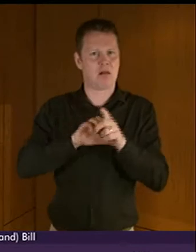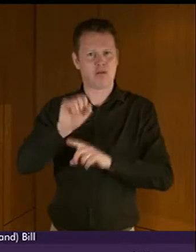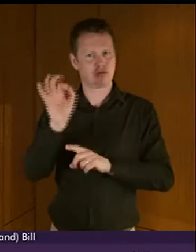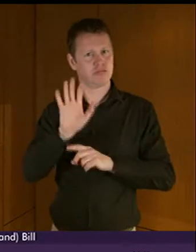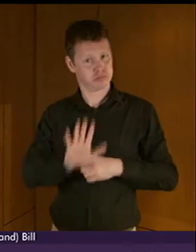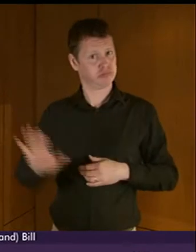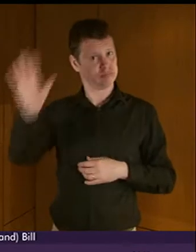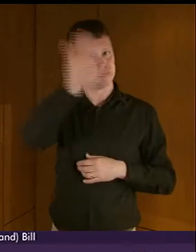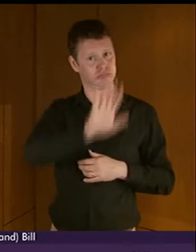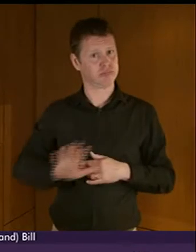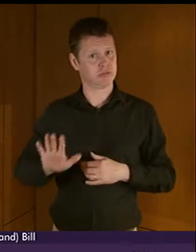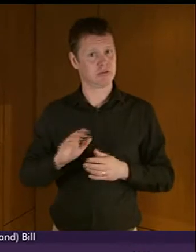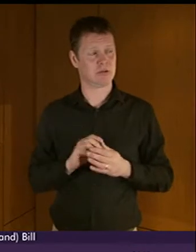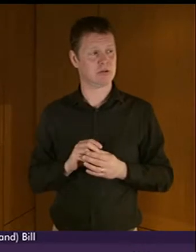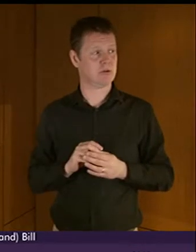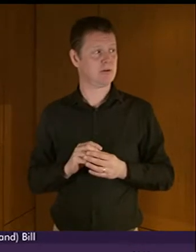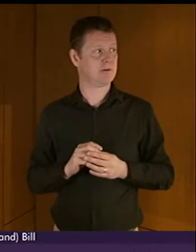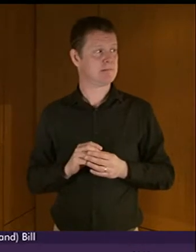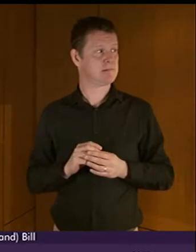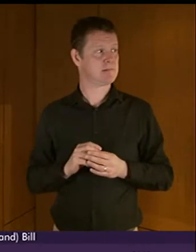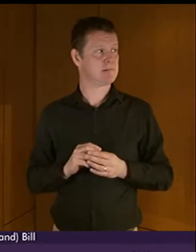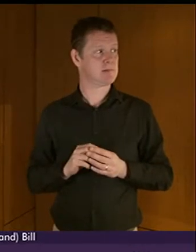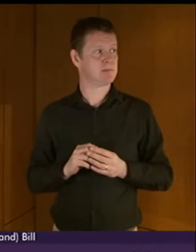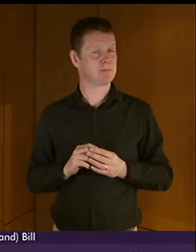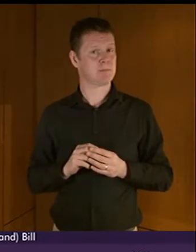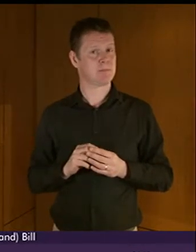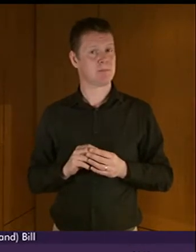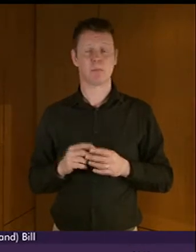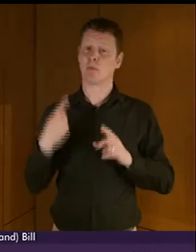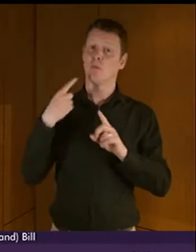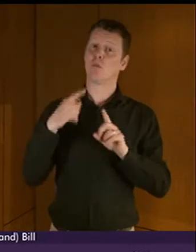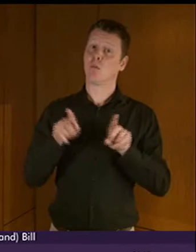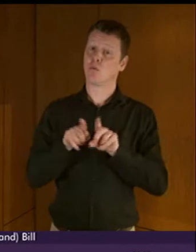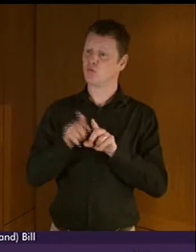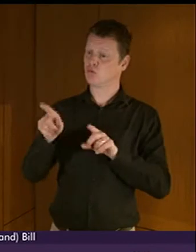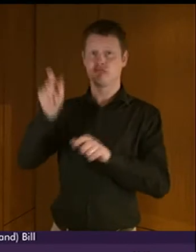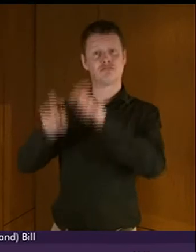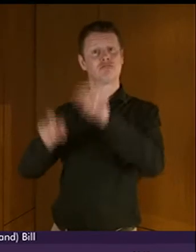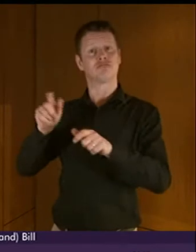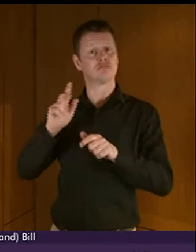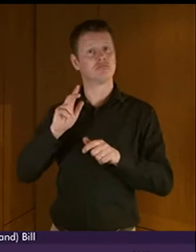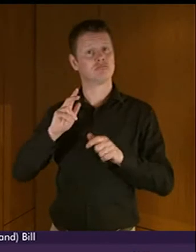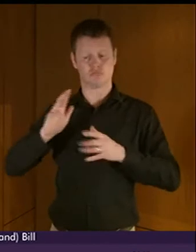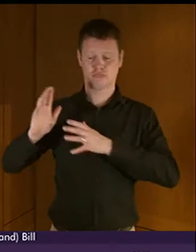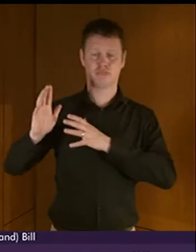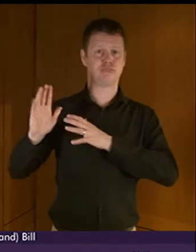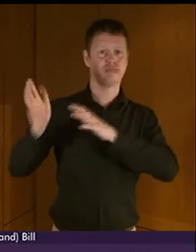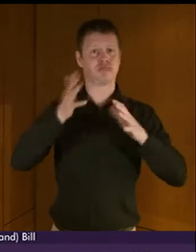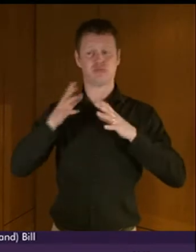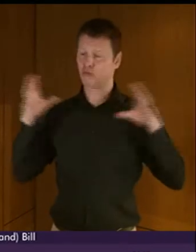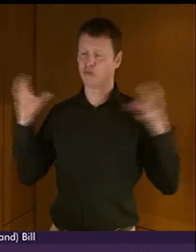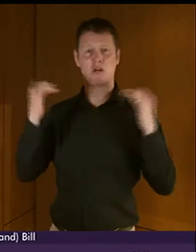a language which, when people are speaking to each other in a social setting, has slang